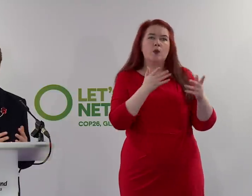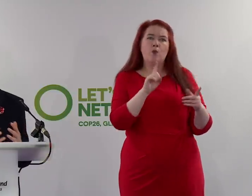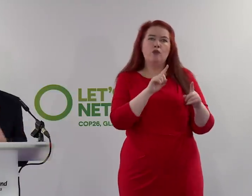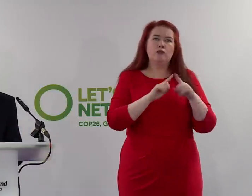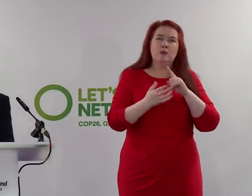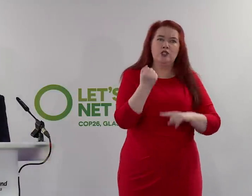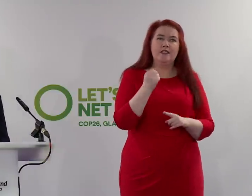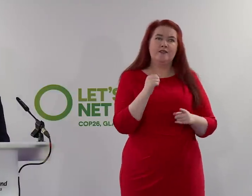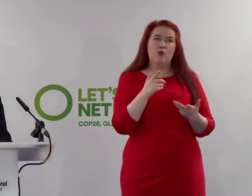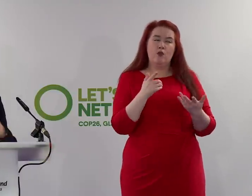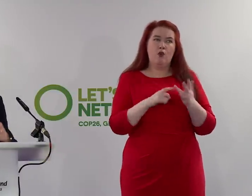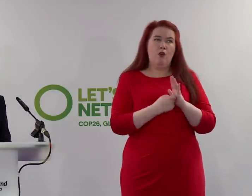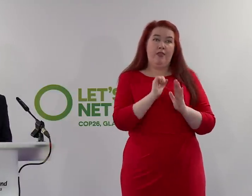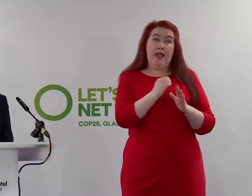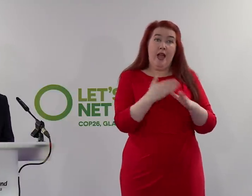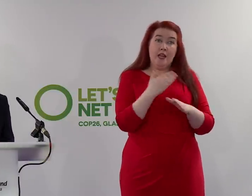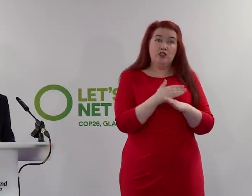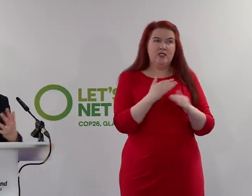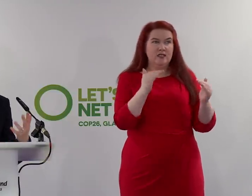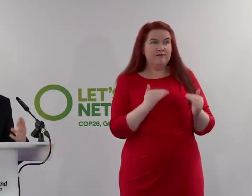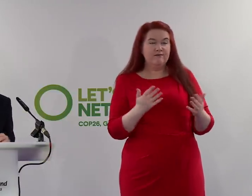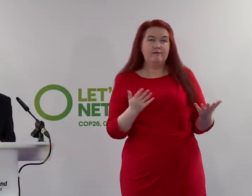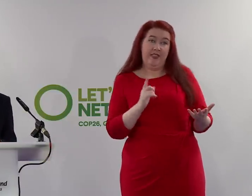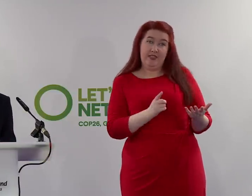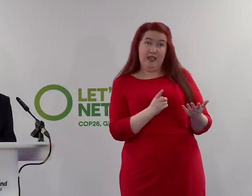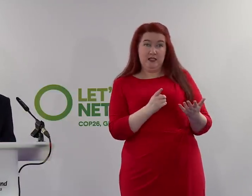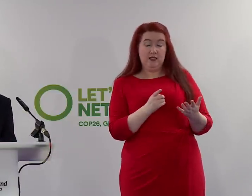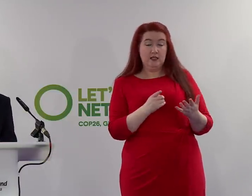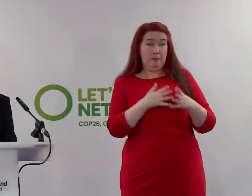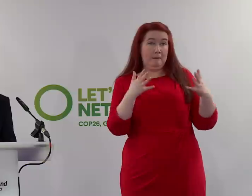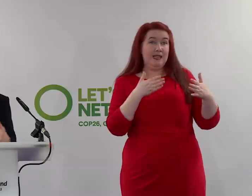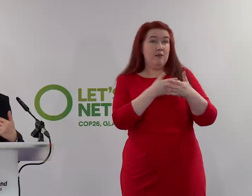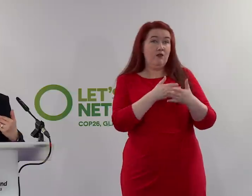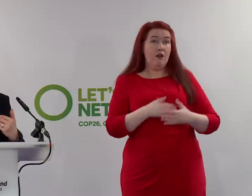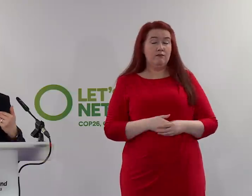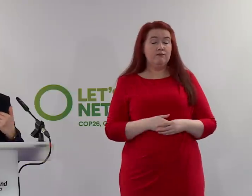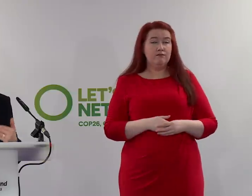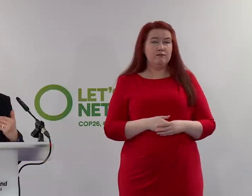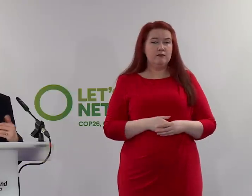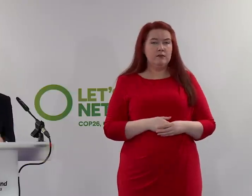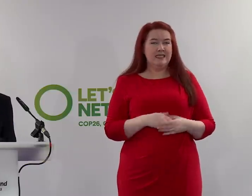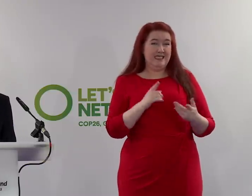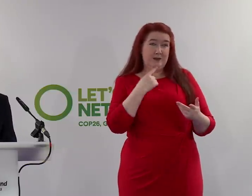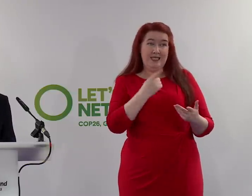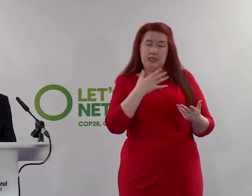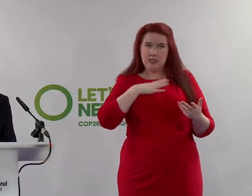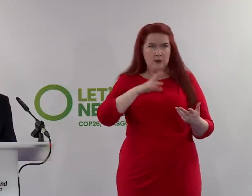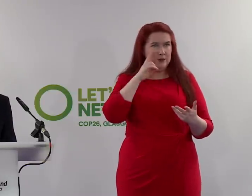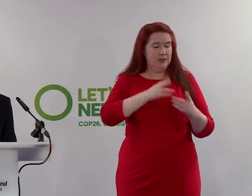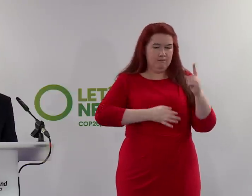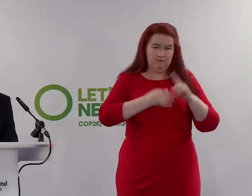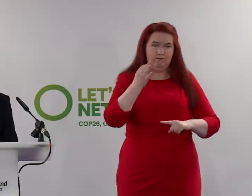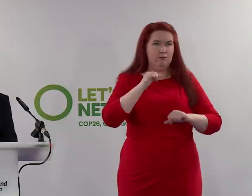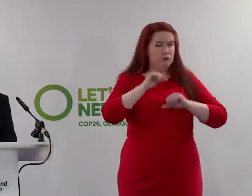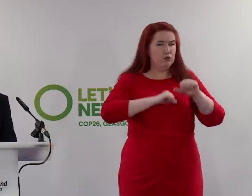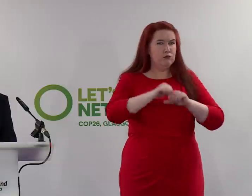to achieve or in the actions they're taking to achieve that. And that comes back to what I said earlier about the need to see real progress made to get to